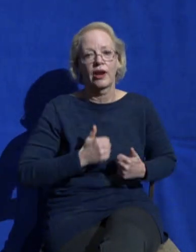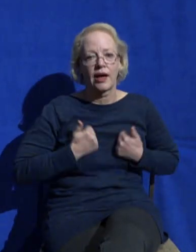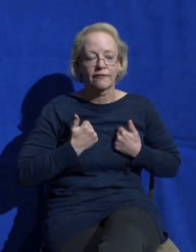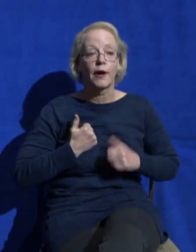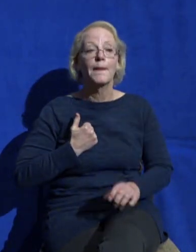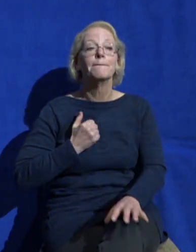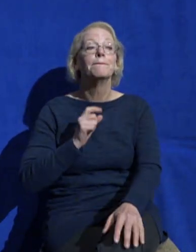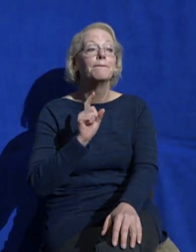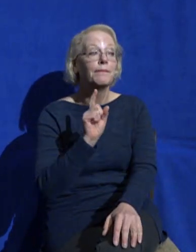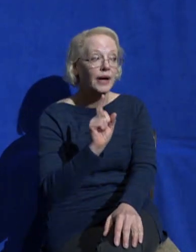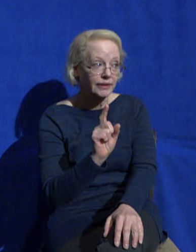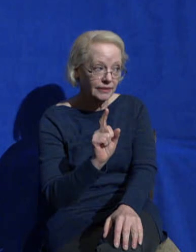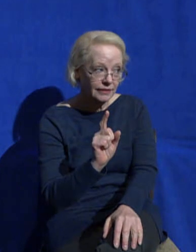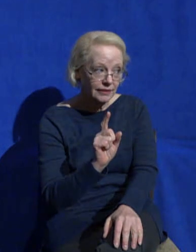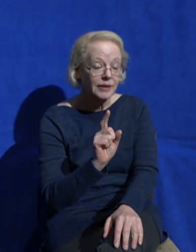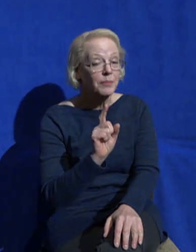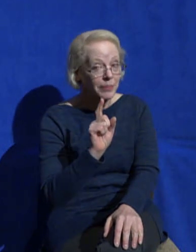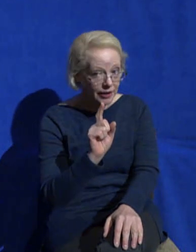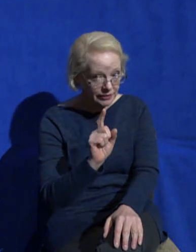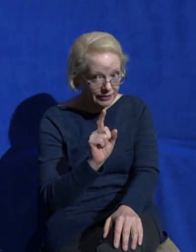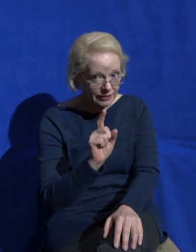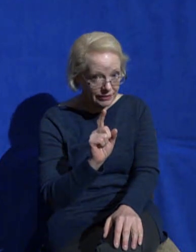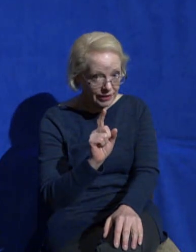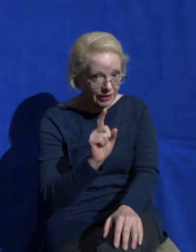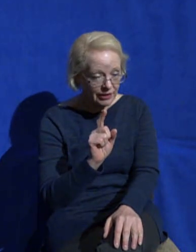It's something that you probably won't immediately agree with.